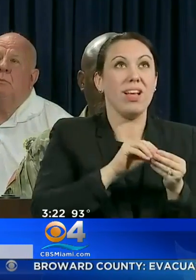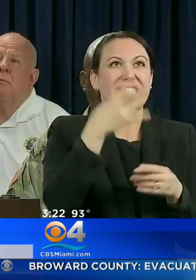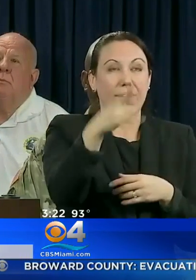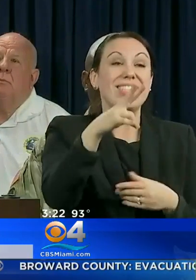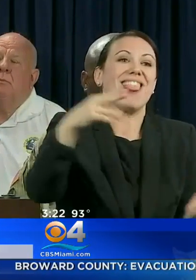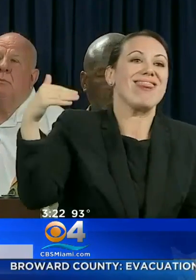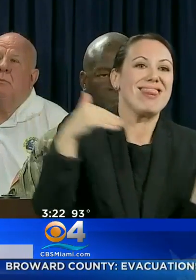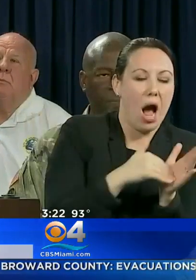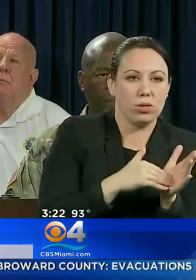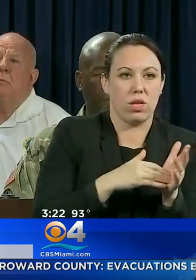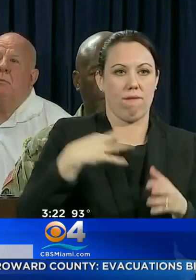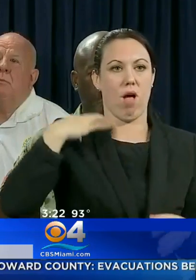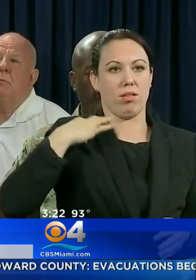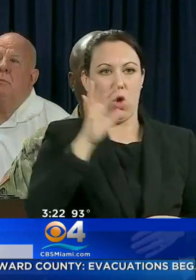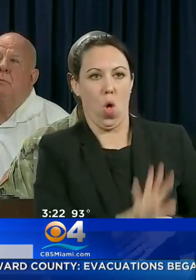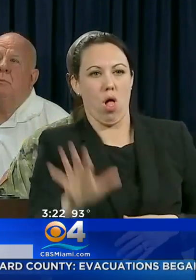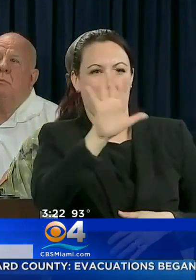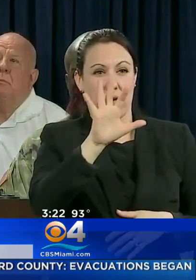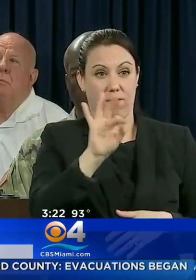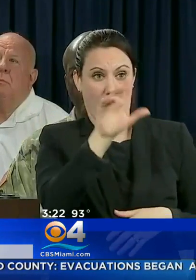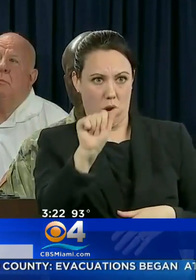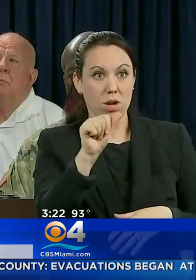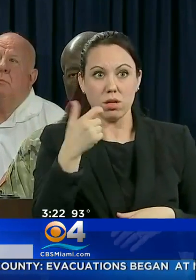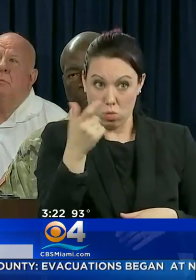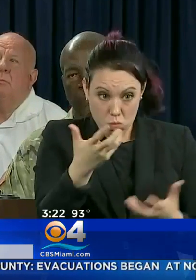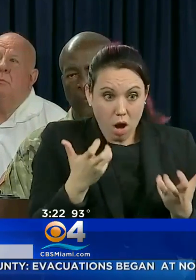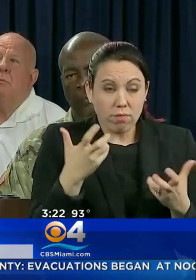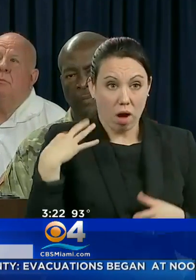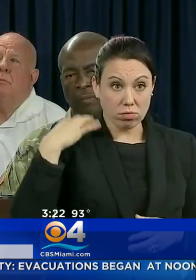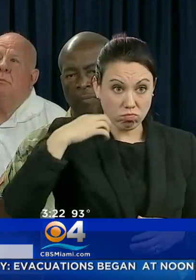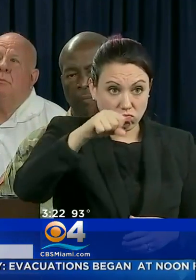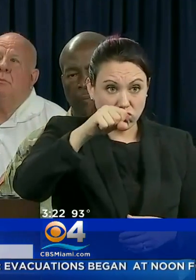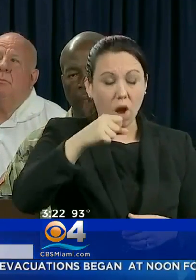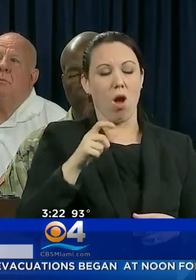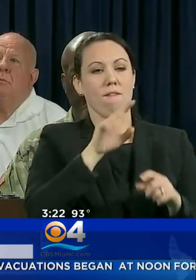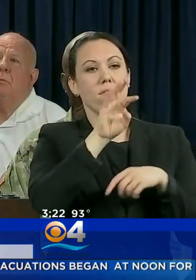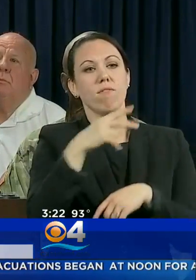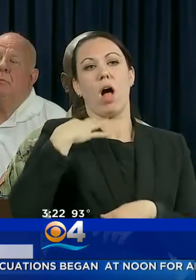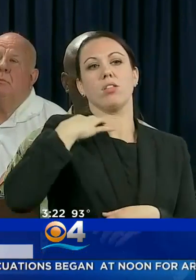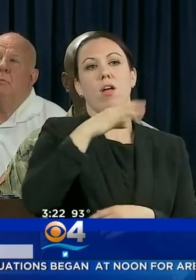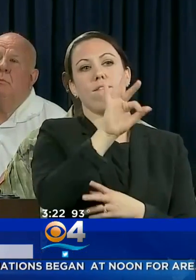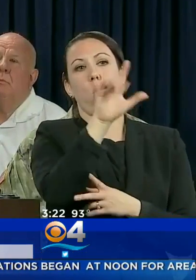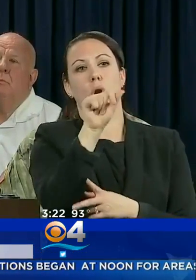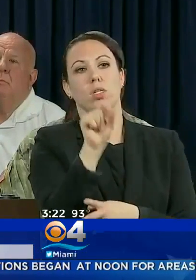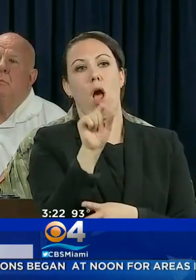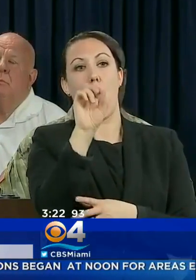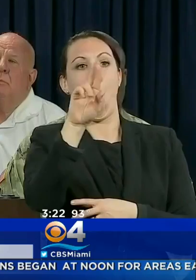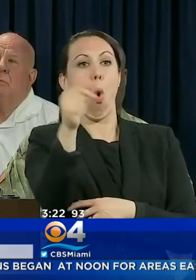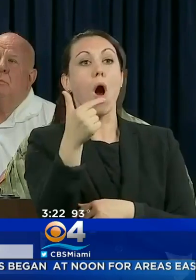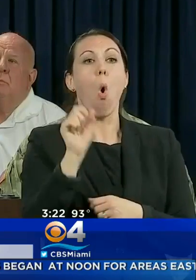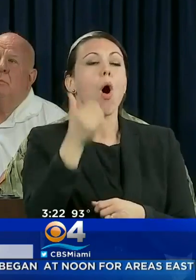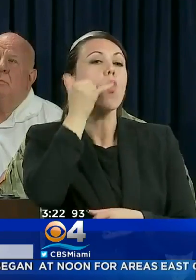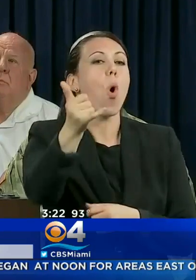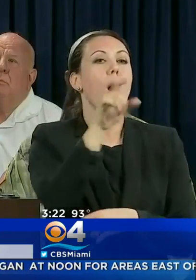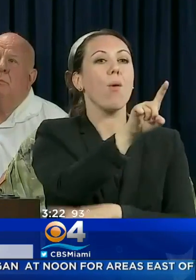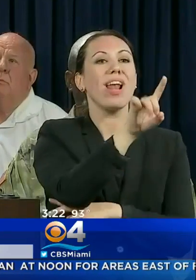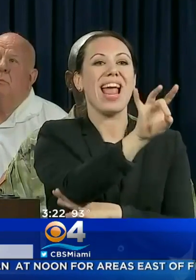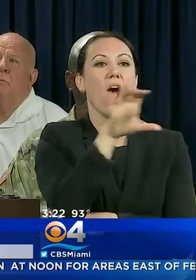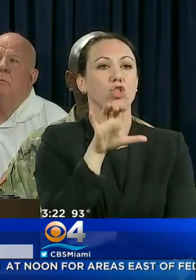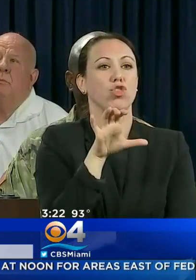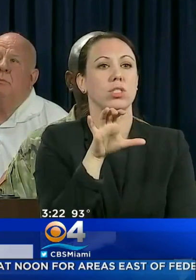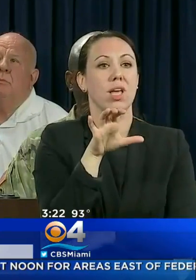,000 VOLUNTEERS STATEWIDE. IF YOU WANT TO VOLUNTEER, GO TO VOLUNTEERFLORIDA.ORG TO SIGN UP, OR YOU CAN CALL 1-800